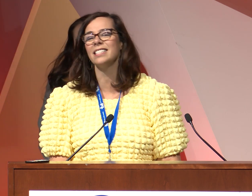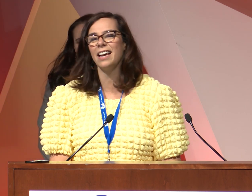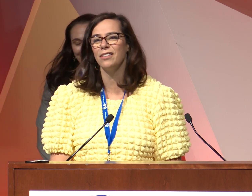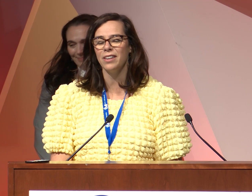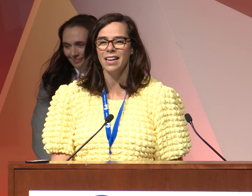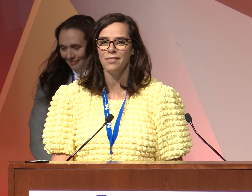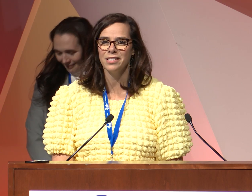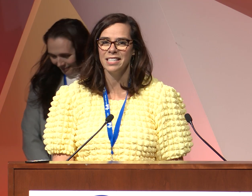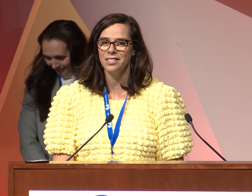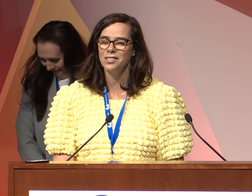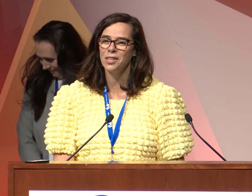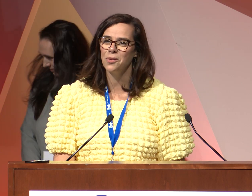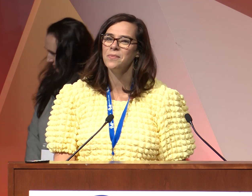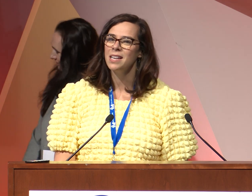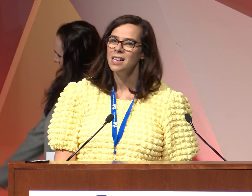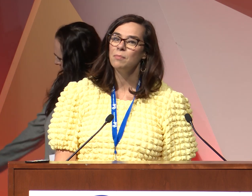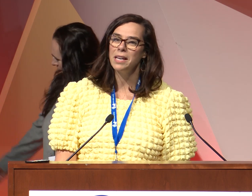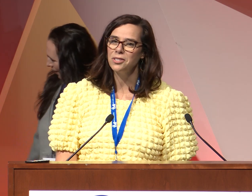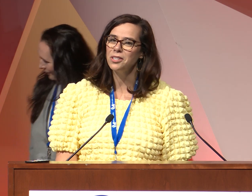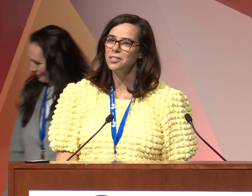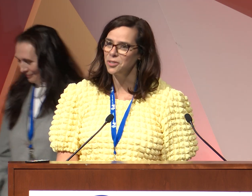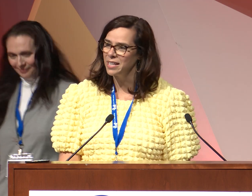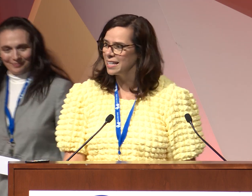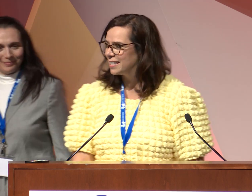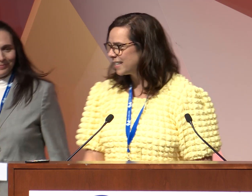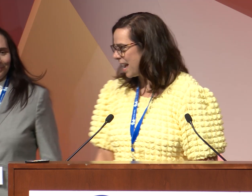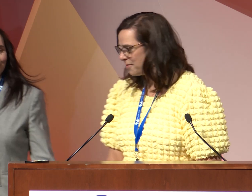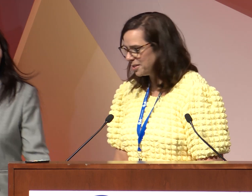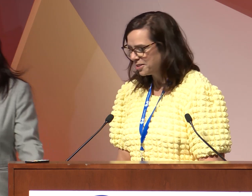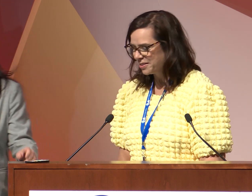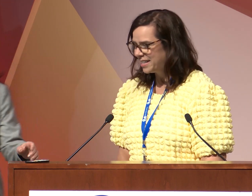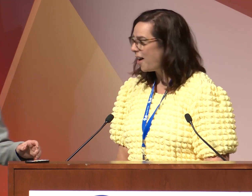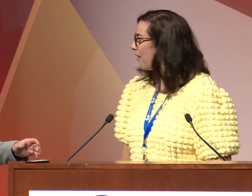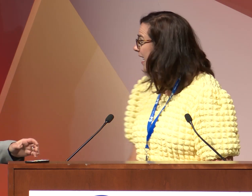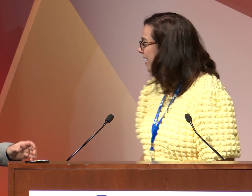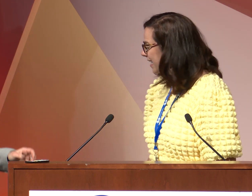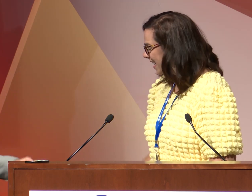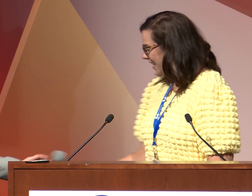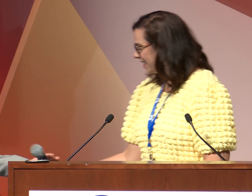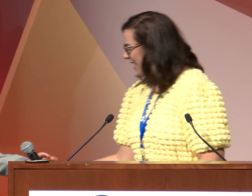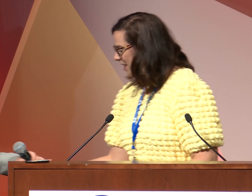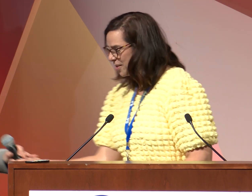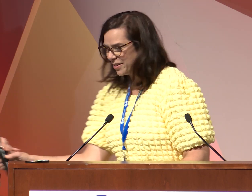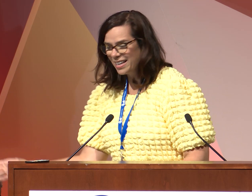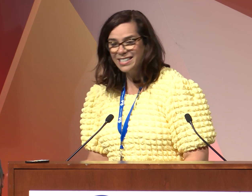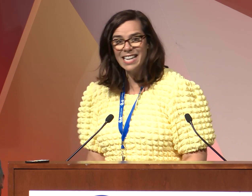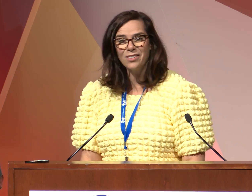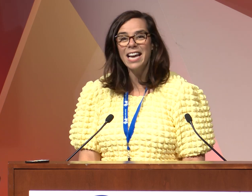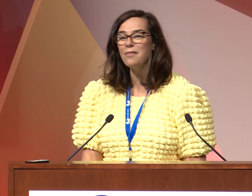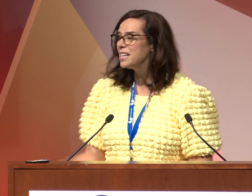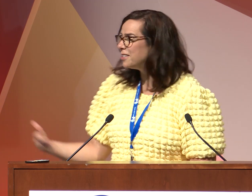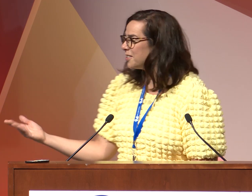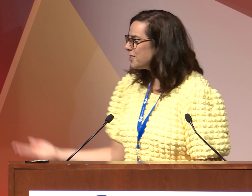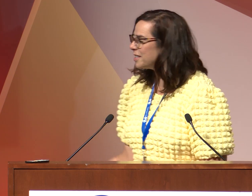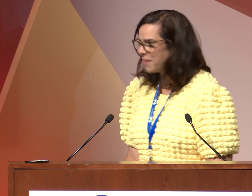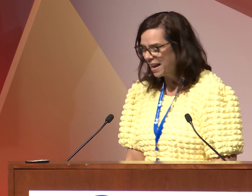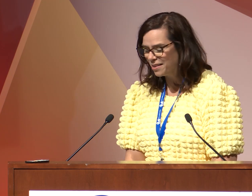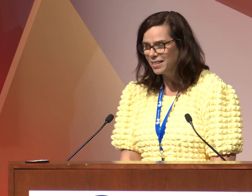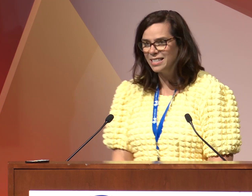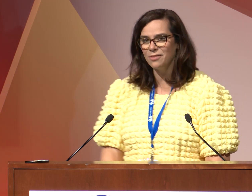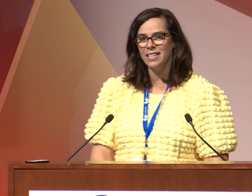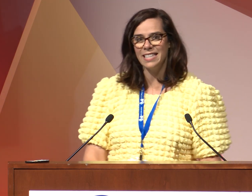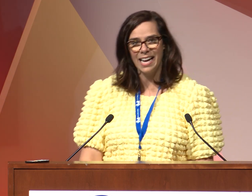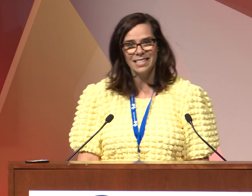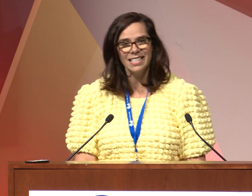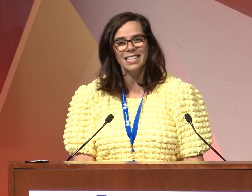questions and have a great conversation. So make sure you're joining us and registering. All right. Thank you. It is now time to introduce the